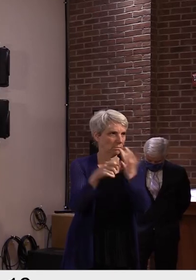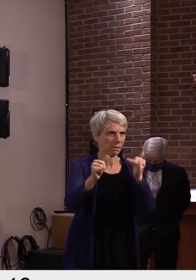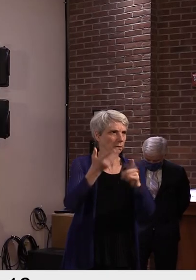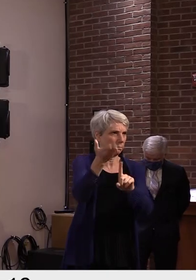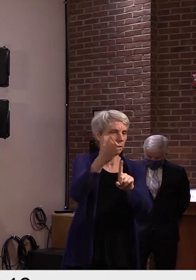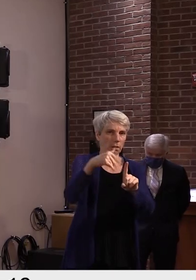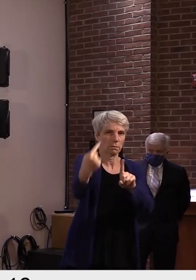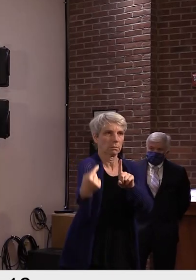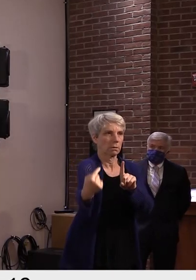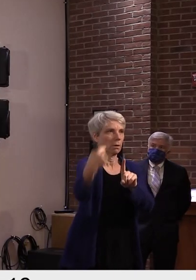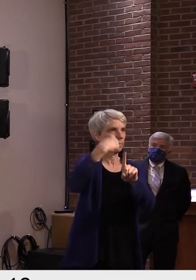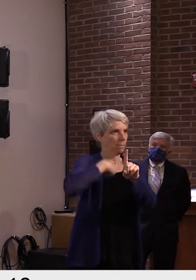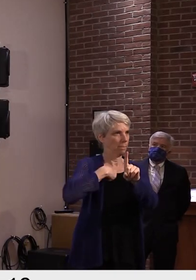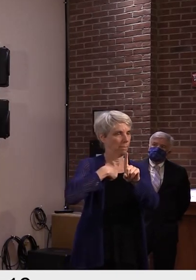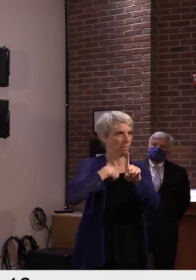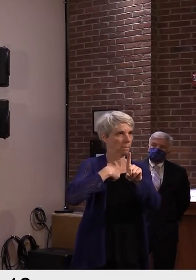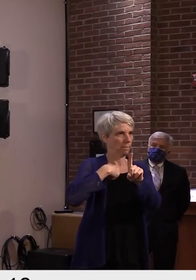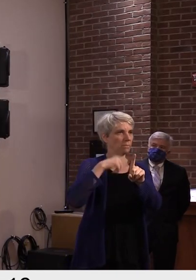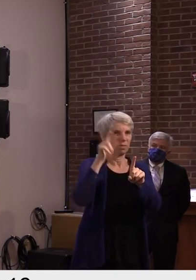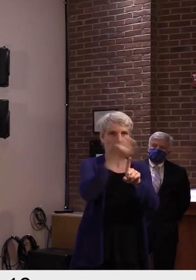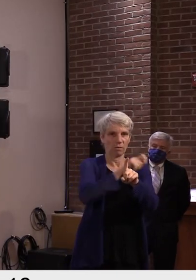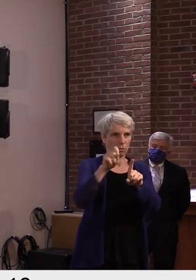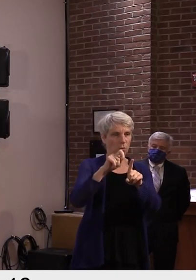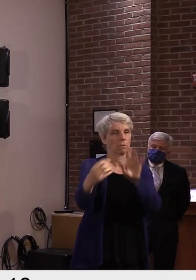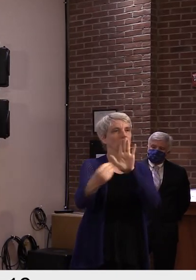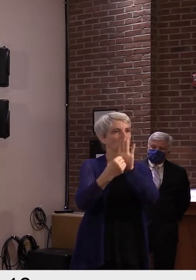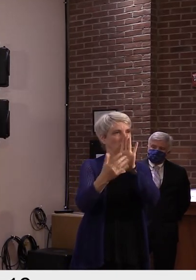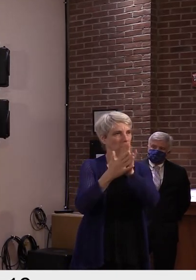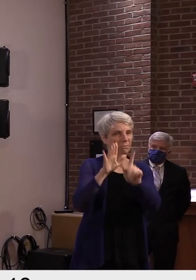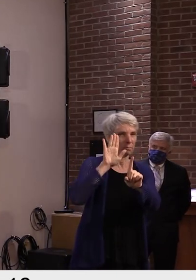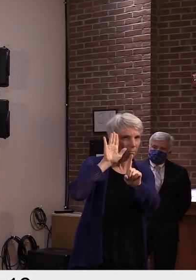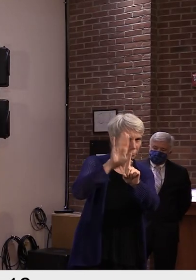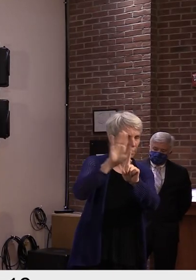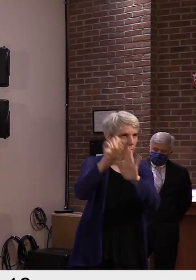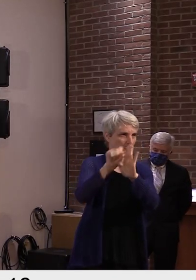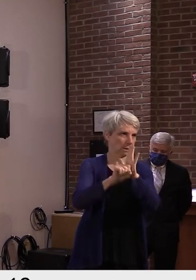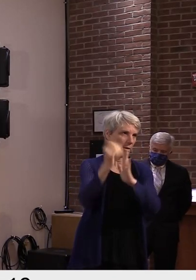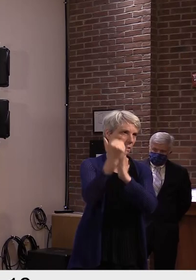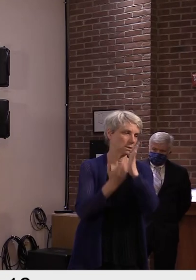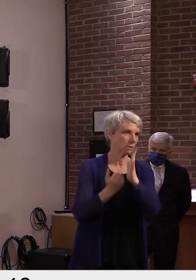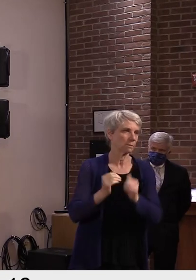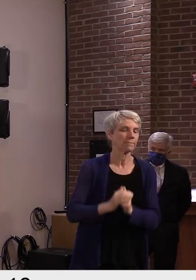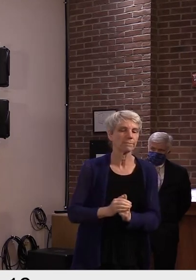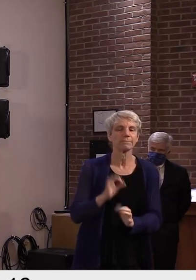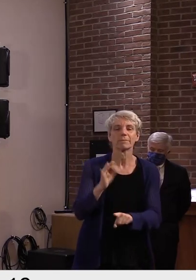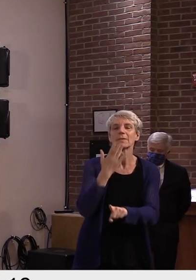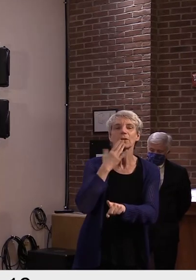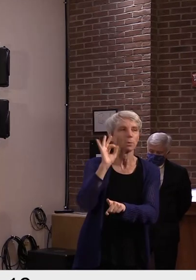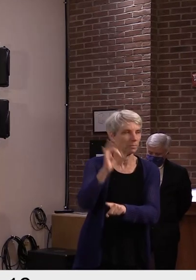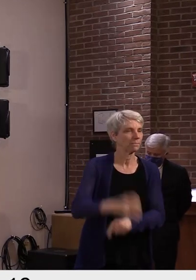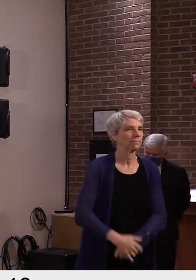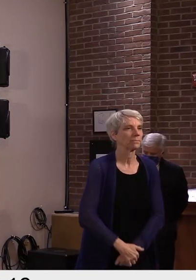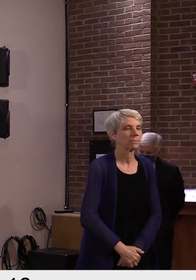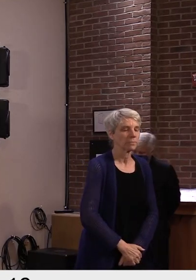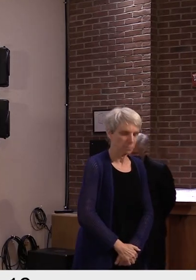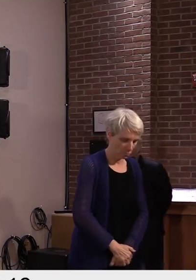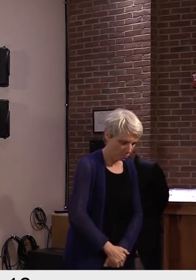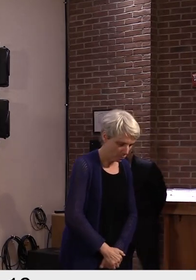So they're still considered a case in that state. All right, great. Simple answer. Thank you very much.